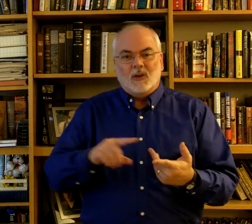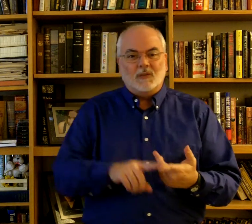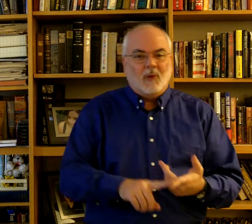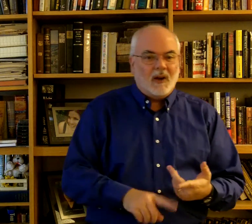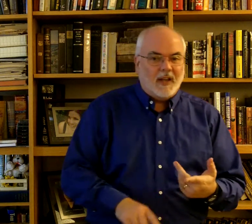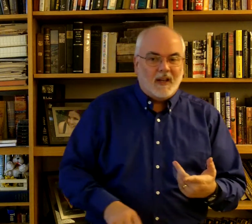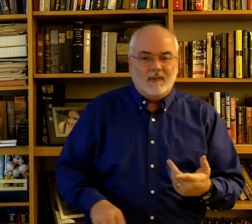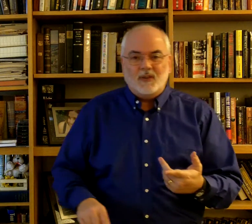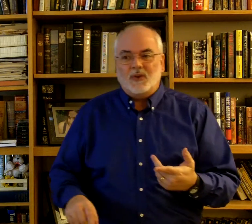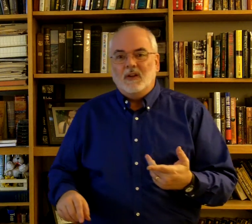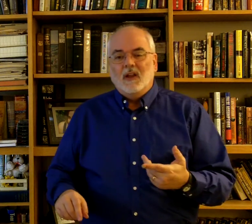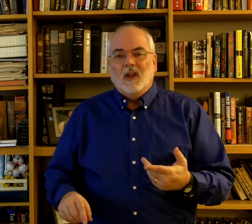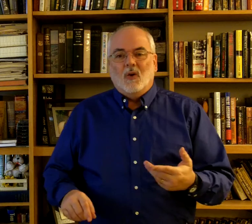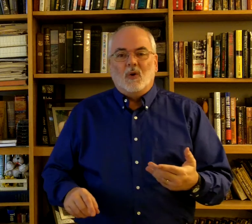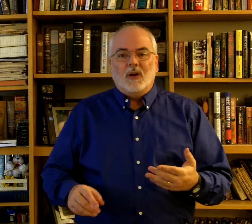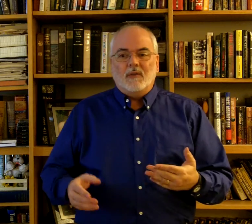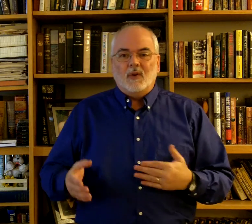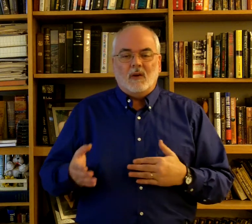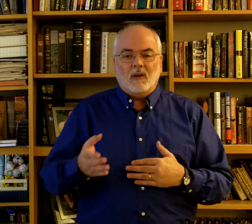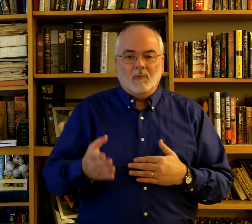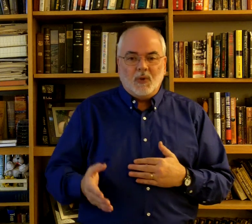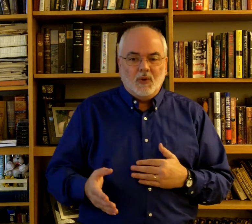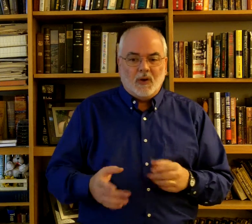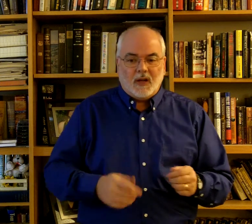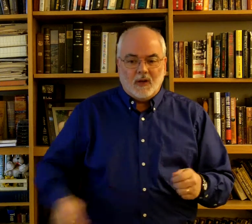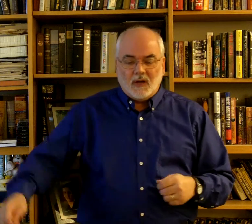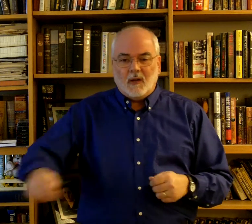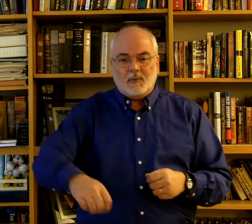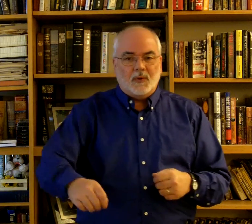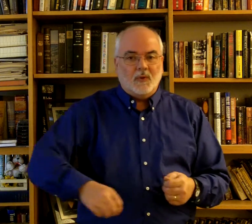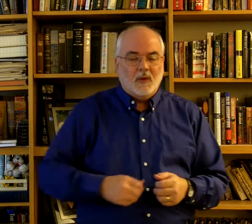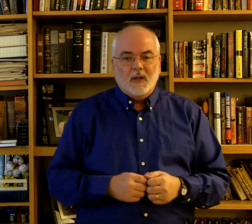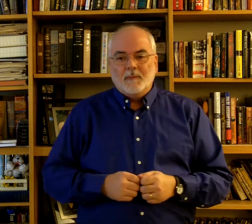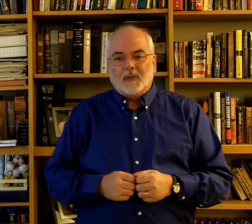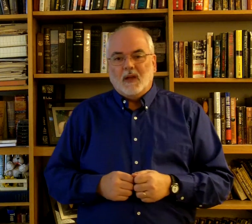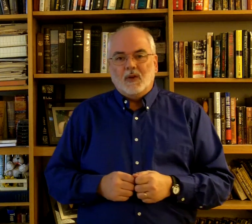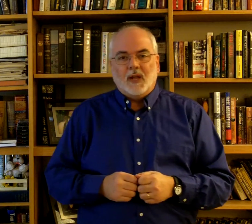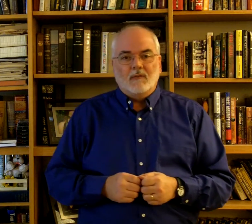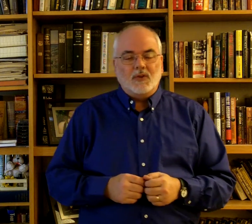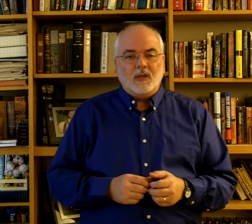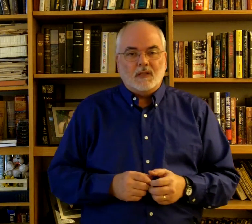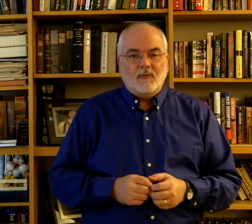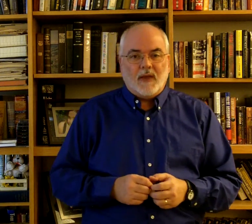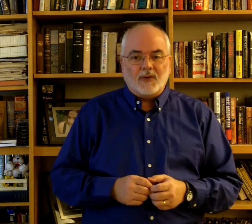a smart television or if your computer can hook up to your television in some fashion,